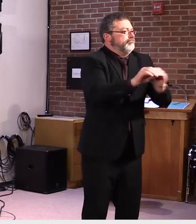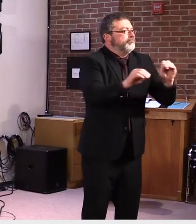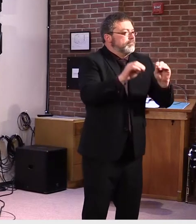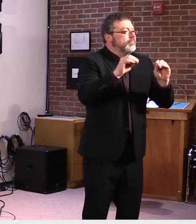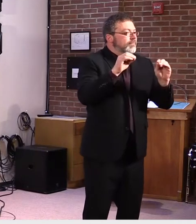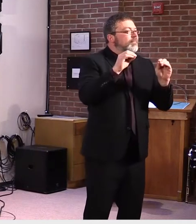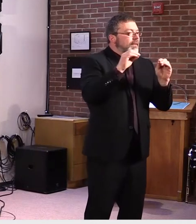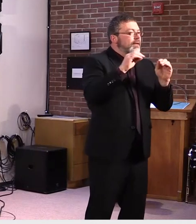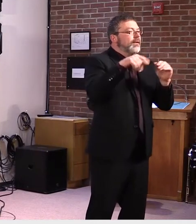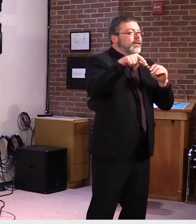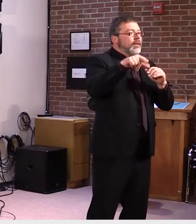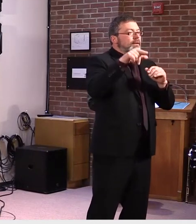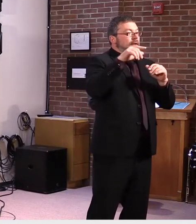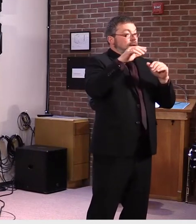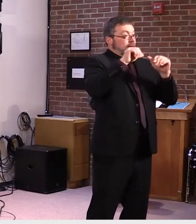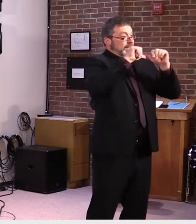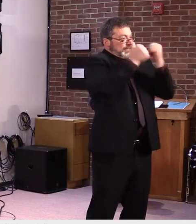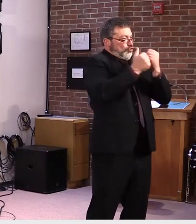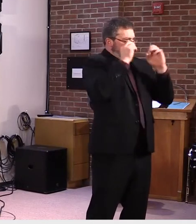Agency of Education.